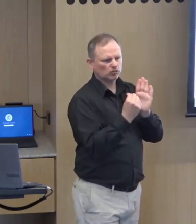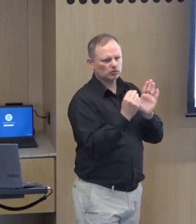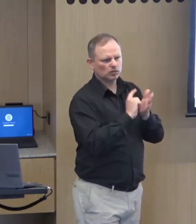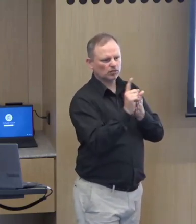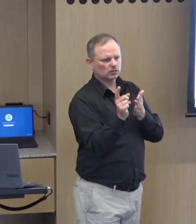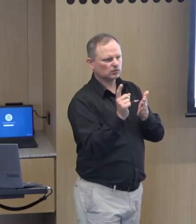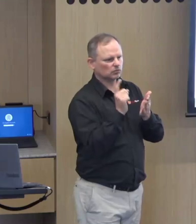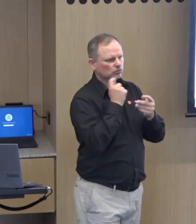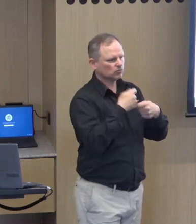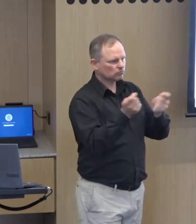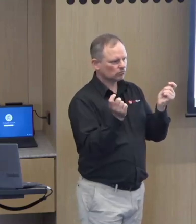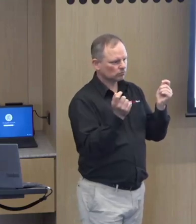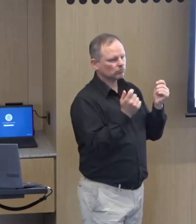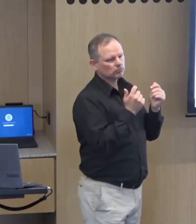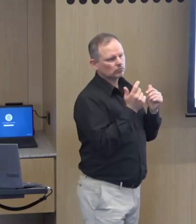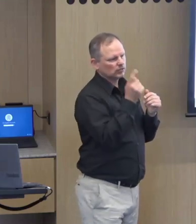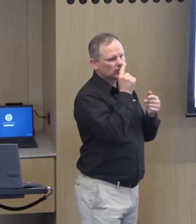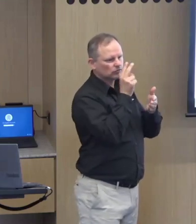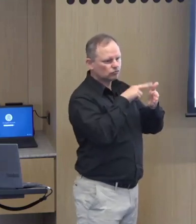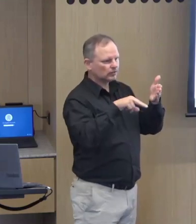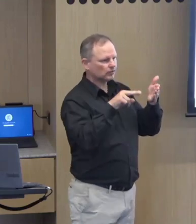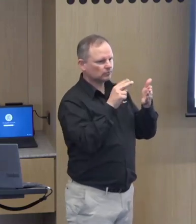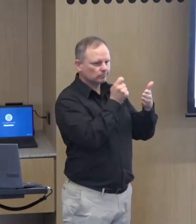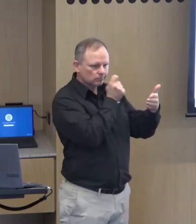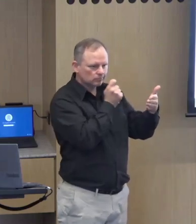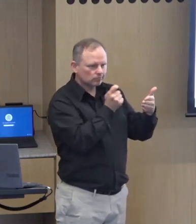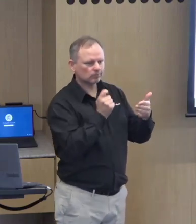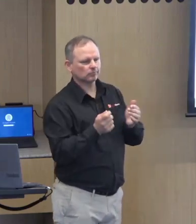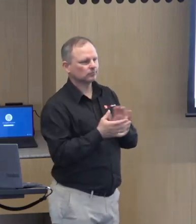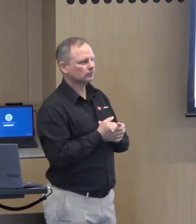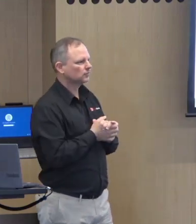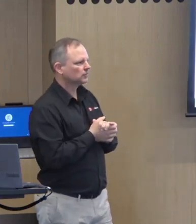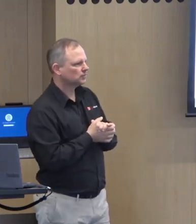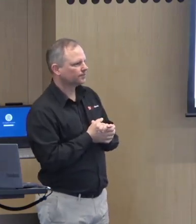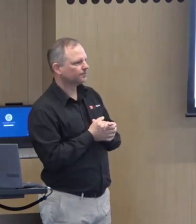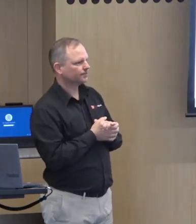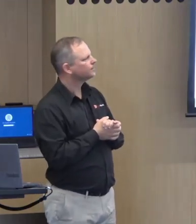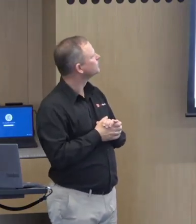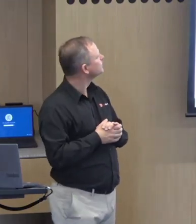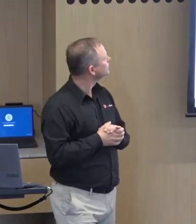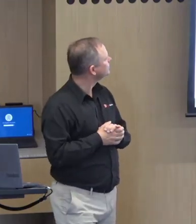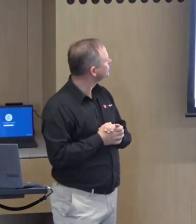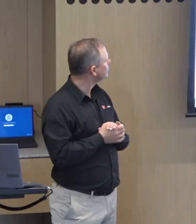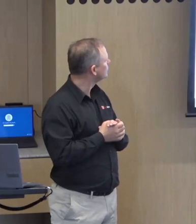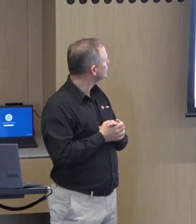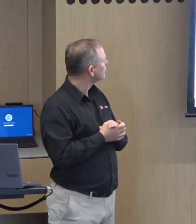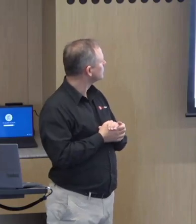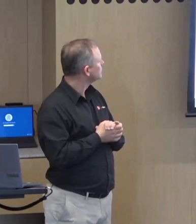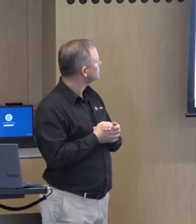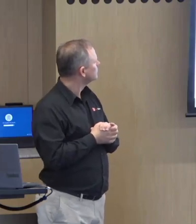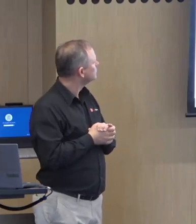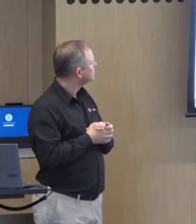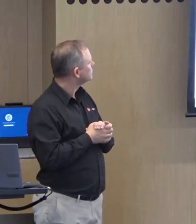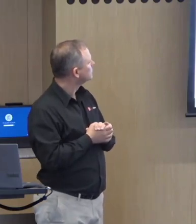Now, I'm going to share this model a little later and I'll distribute that and you can look at that more thoroughly, but